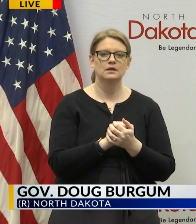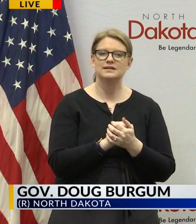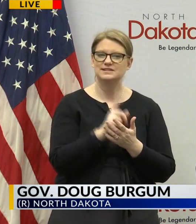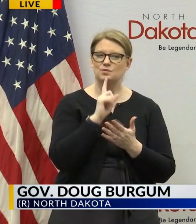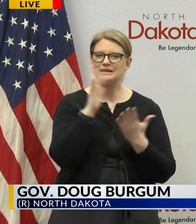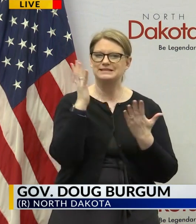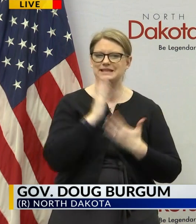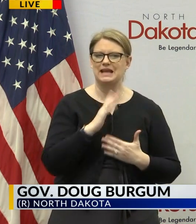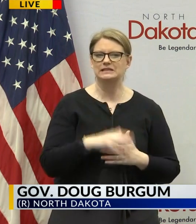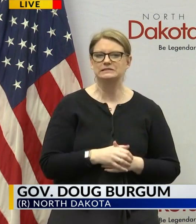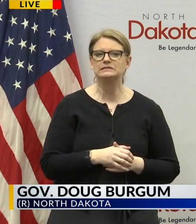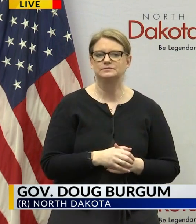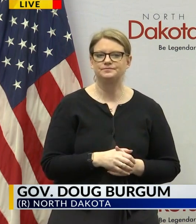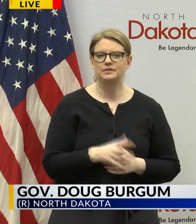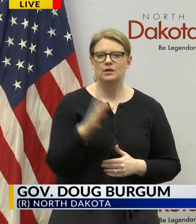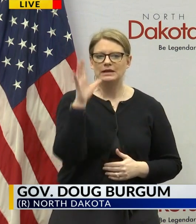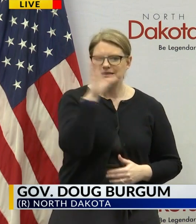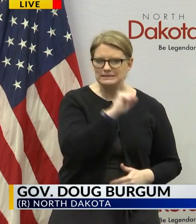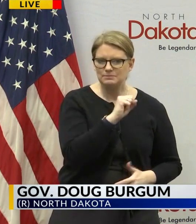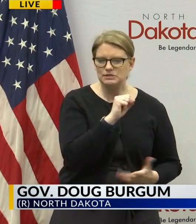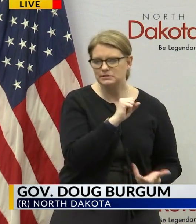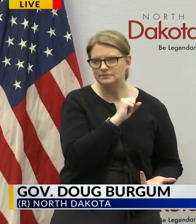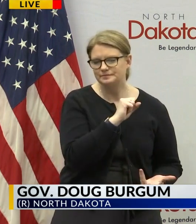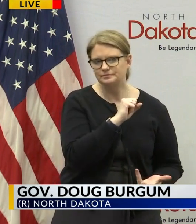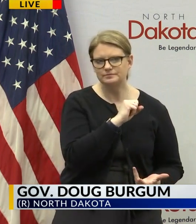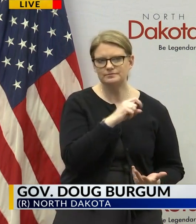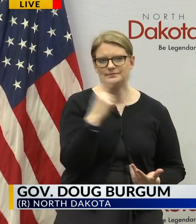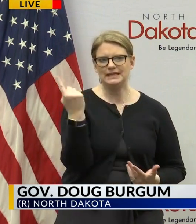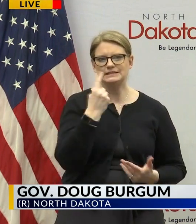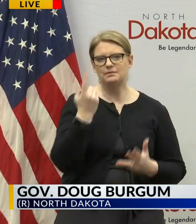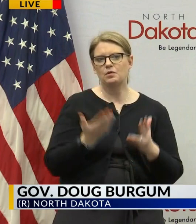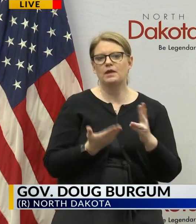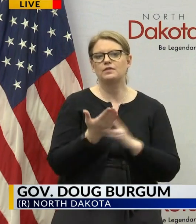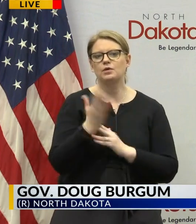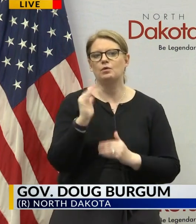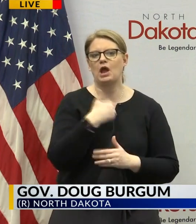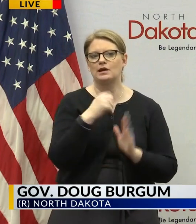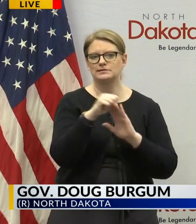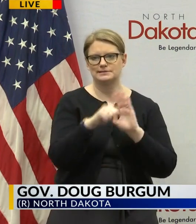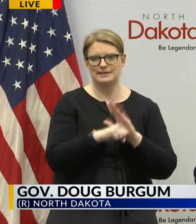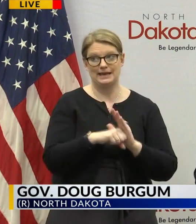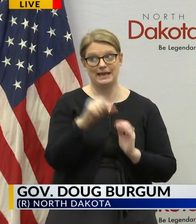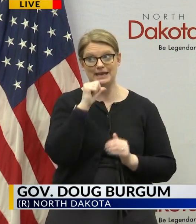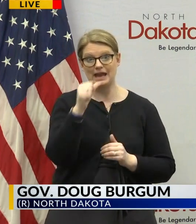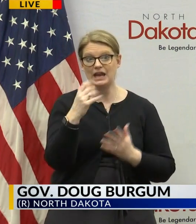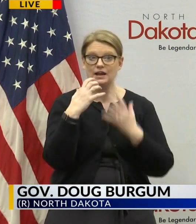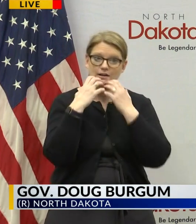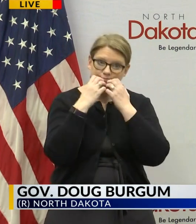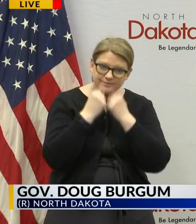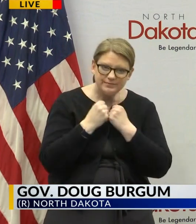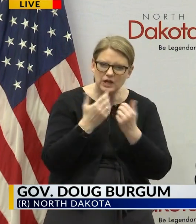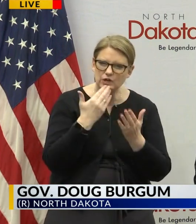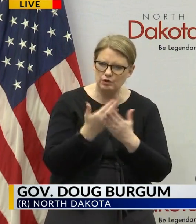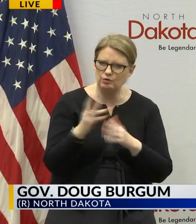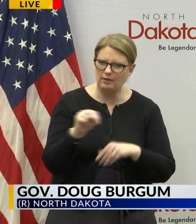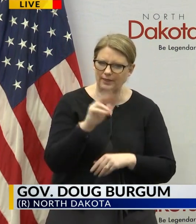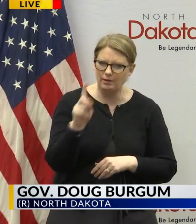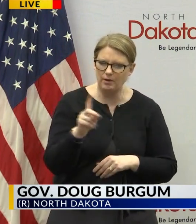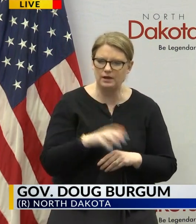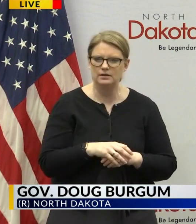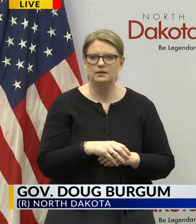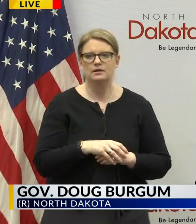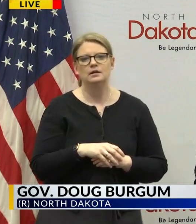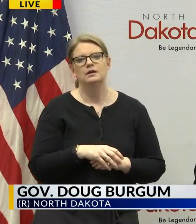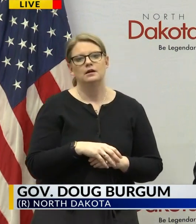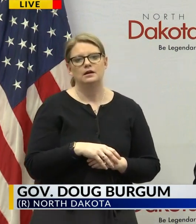we'll make the assumption that that was somebody passing through our state and not a caring North Dakota who cares about their neighbors but again